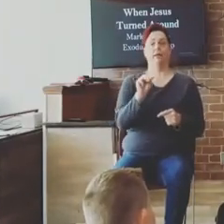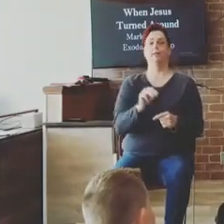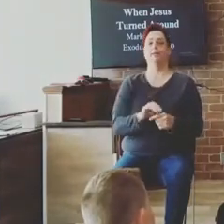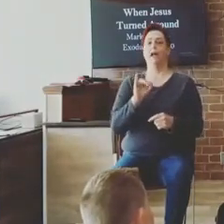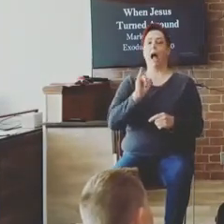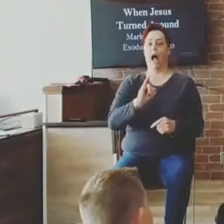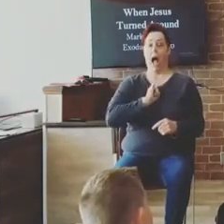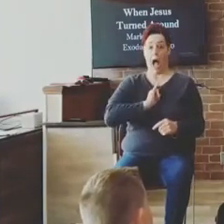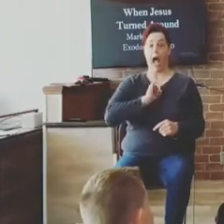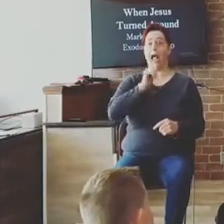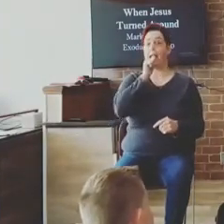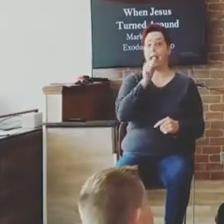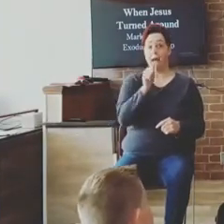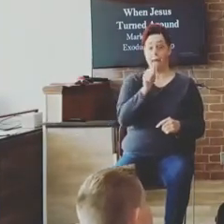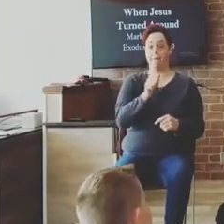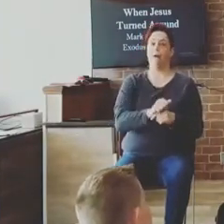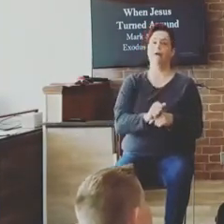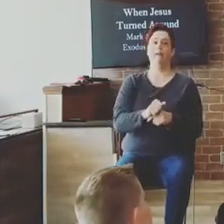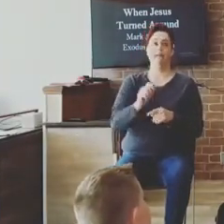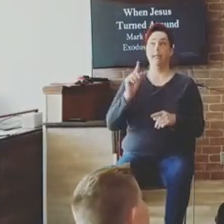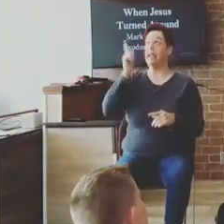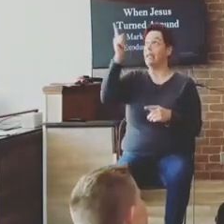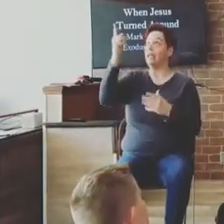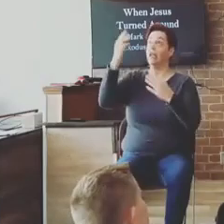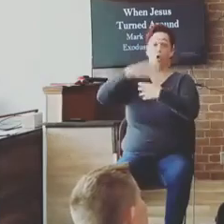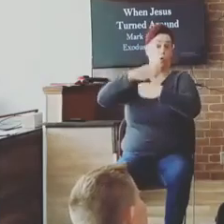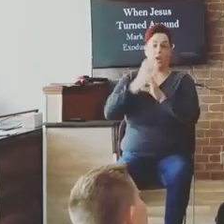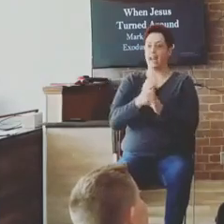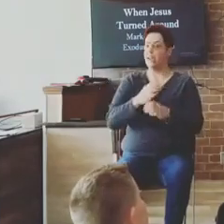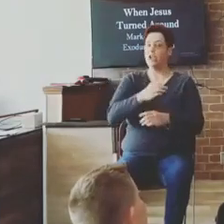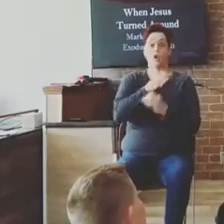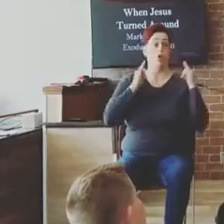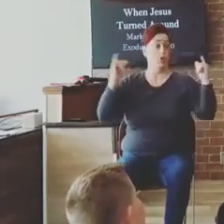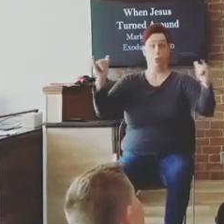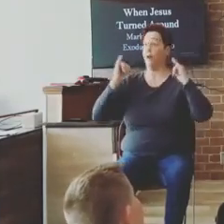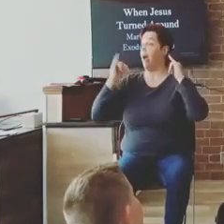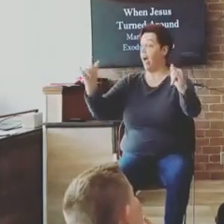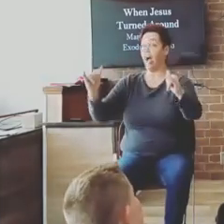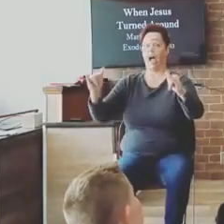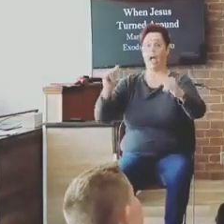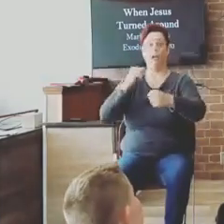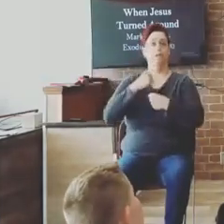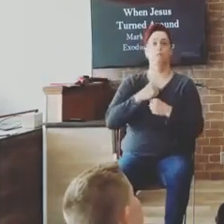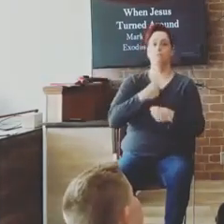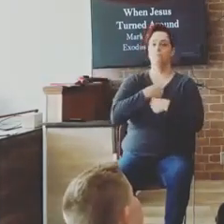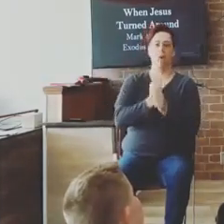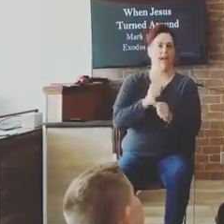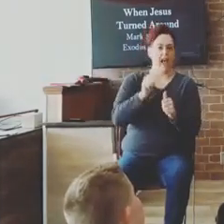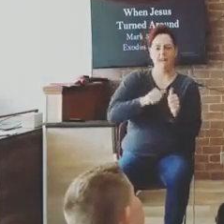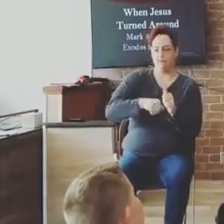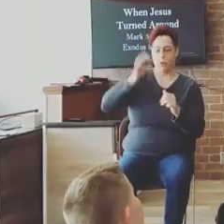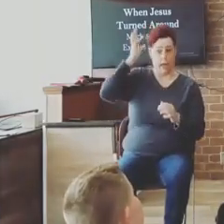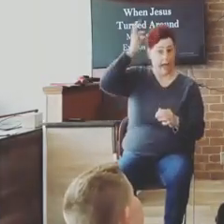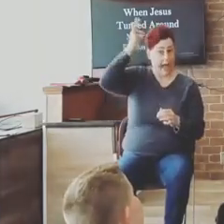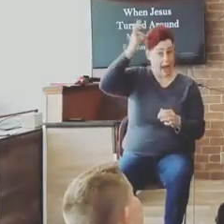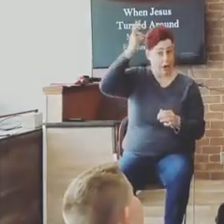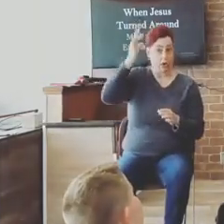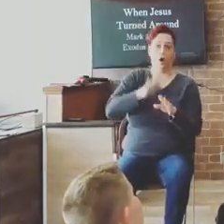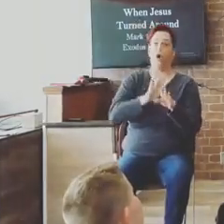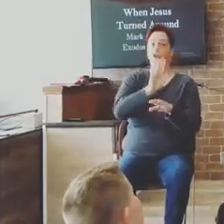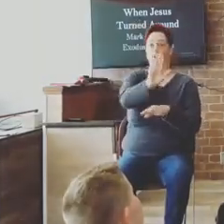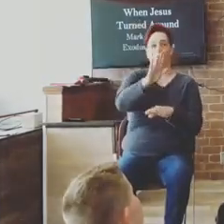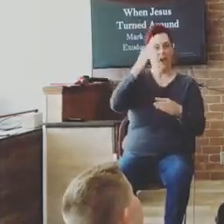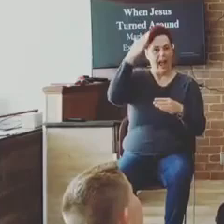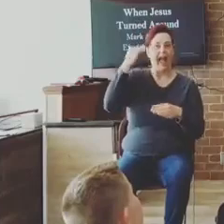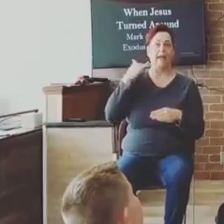the earth. He created you and I. He knows every hair on your head. And you know what? He can do anything he wants. If he took our pinky